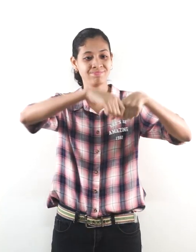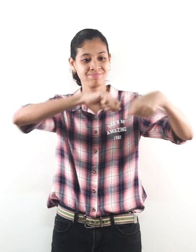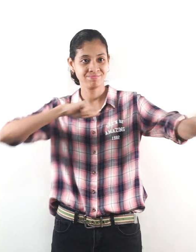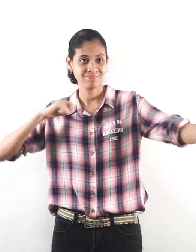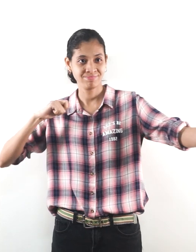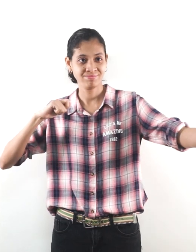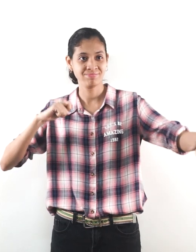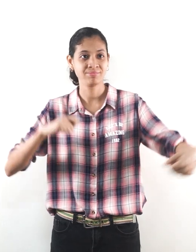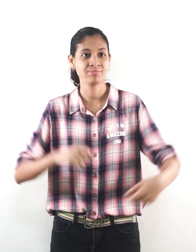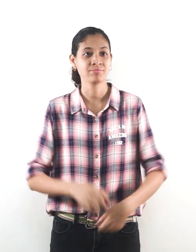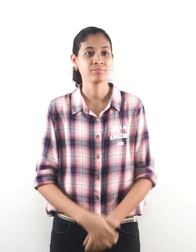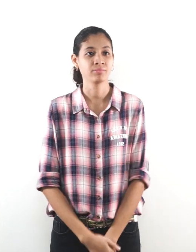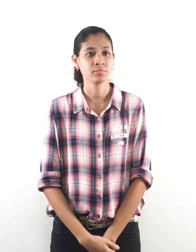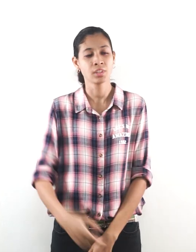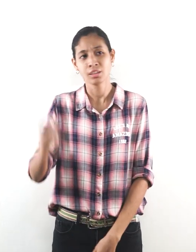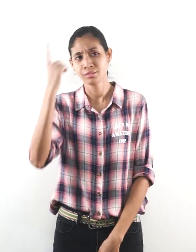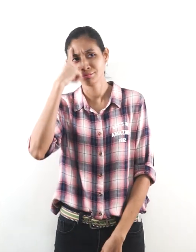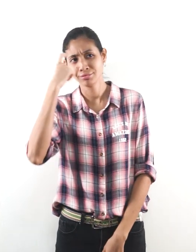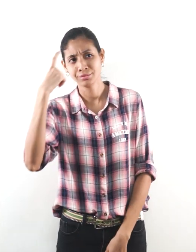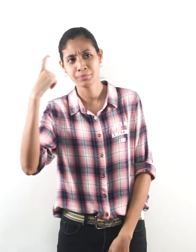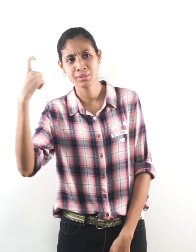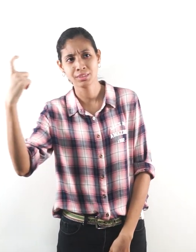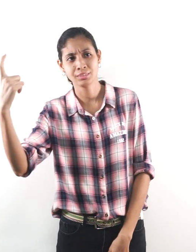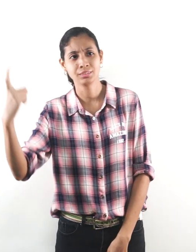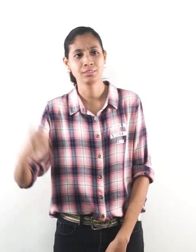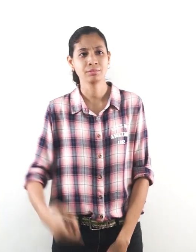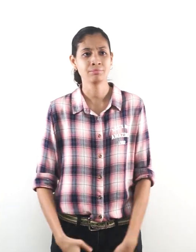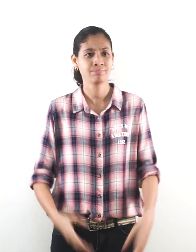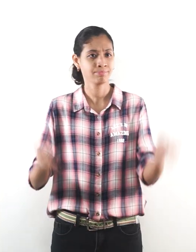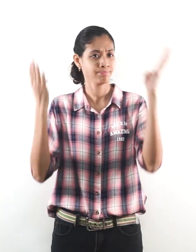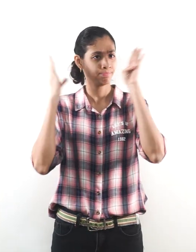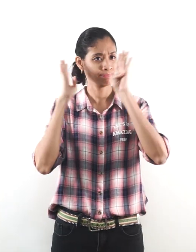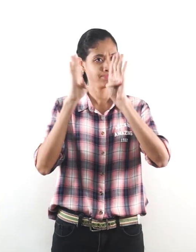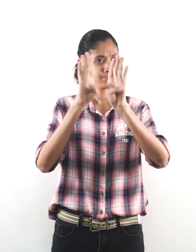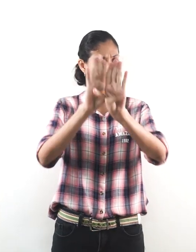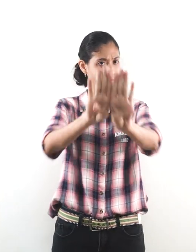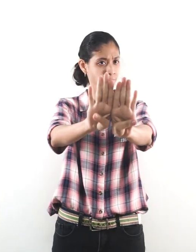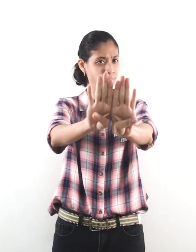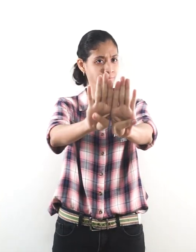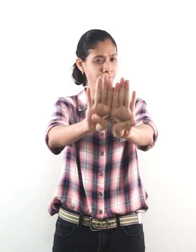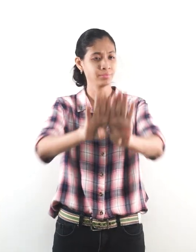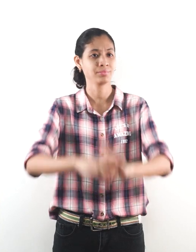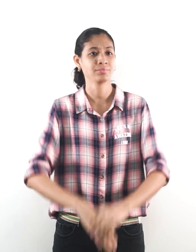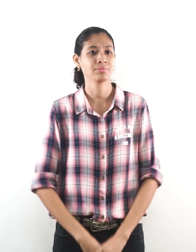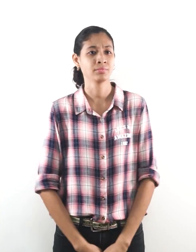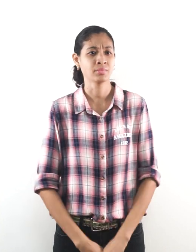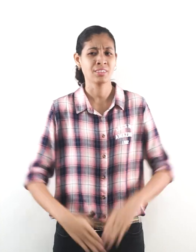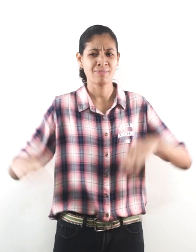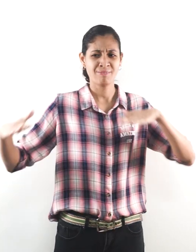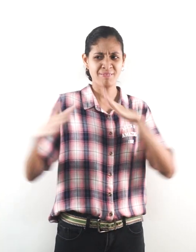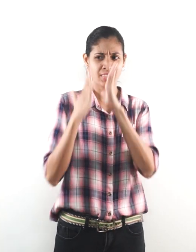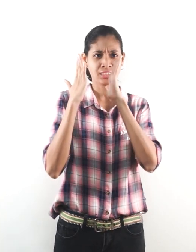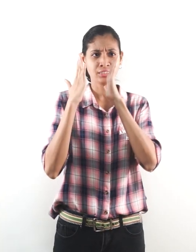Dream, Close Door, In My Face,